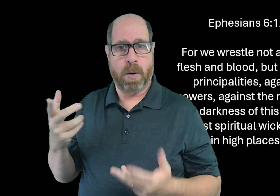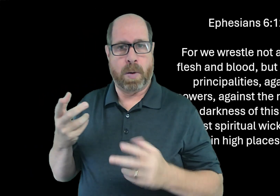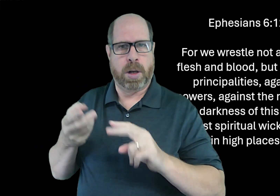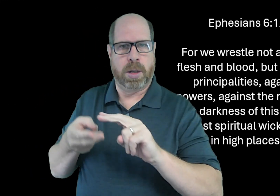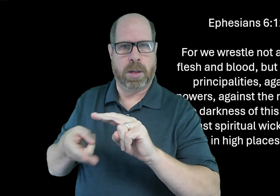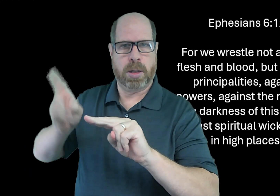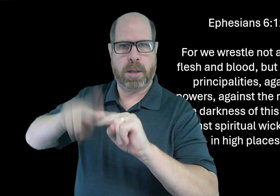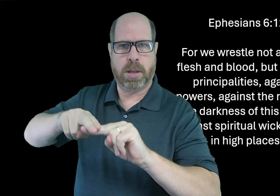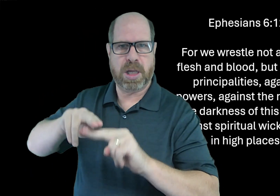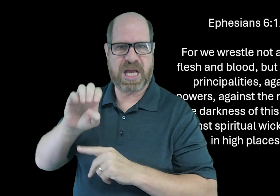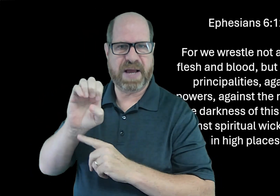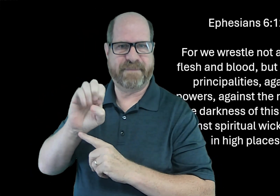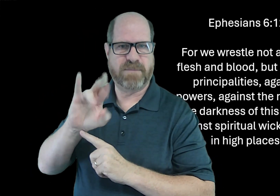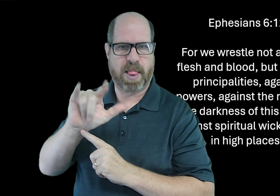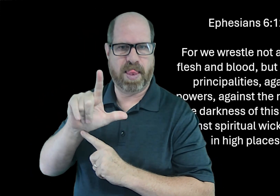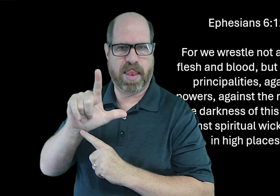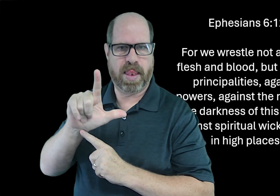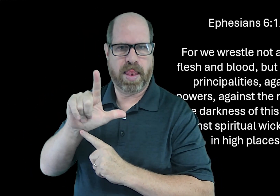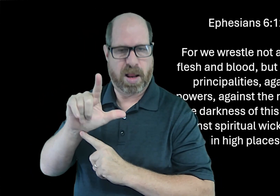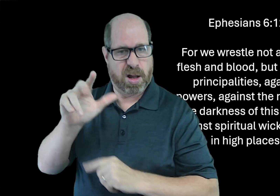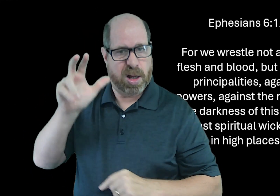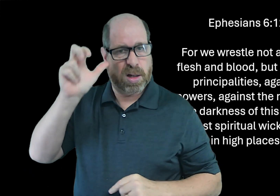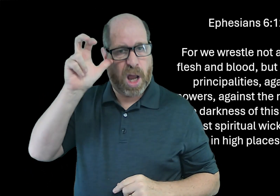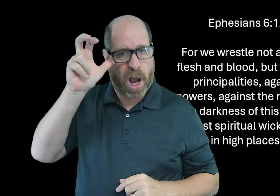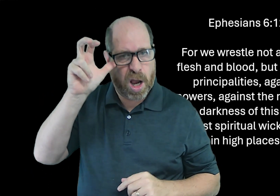the darkness. And it's increasing. The evil is increasing.